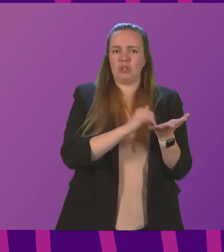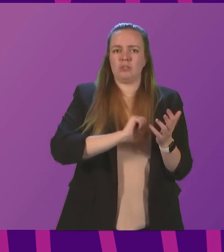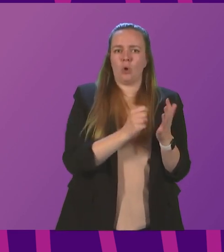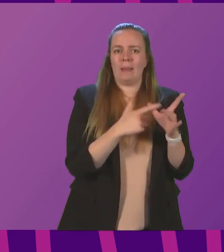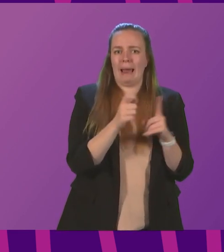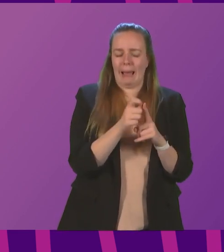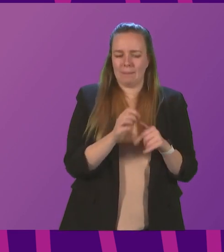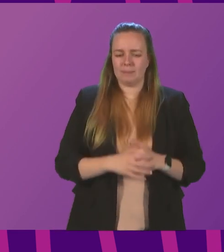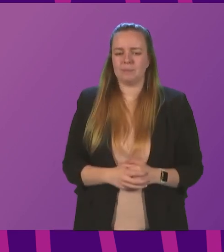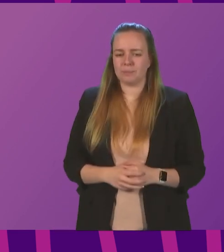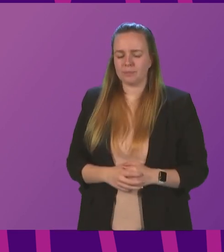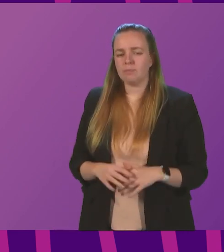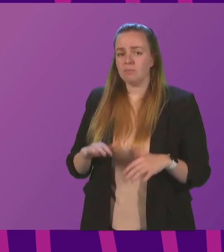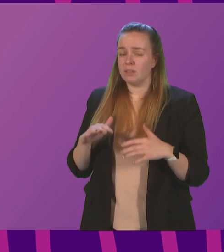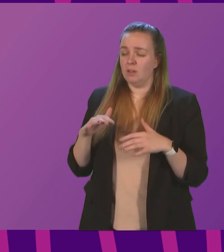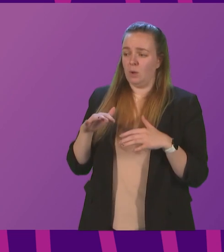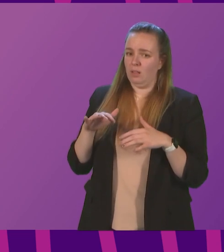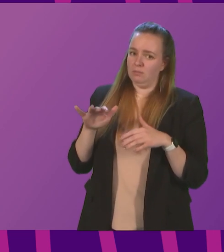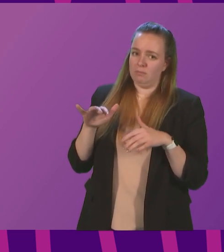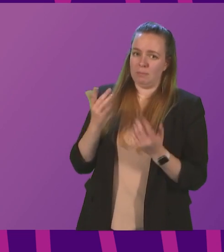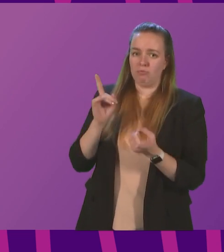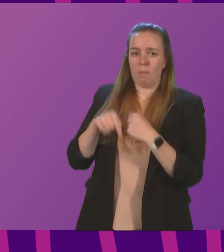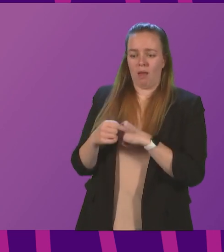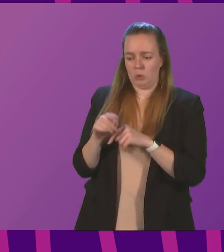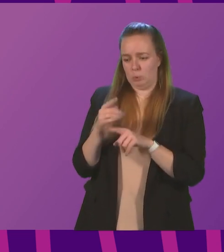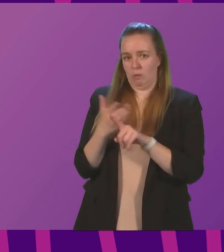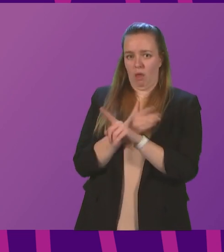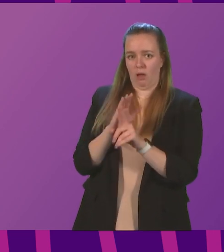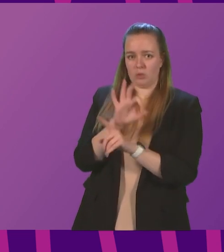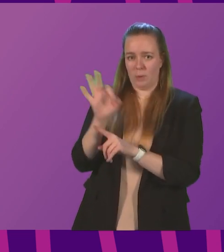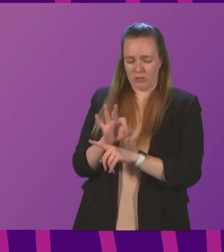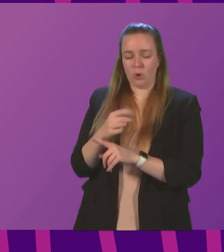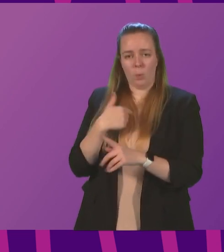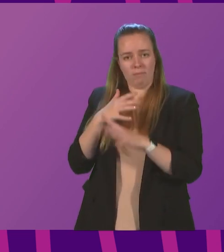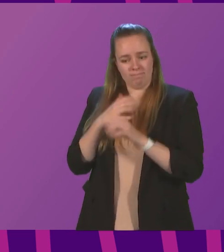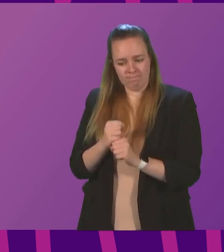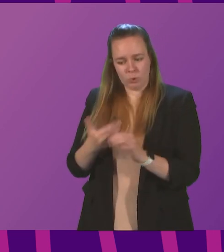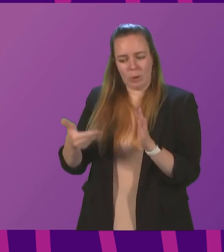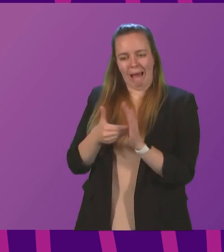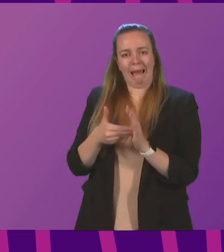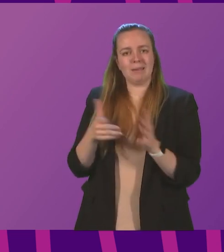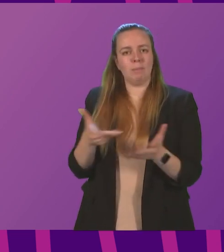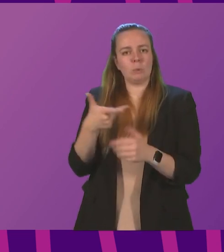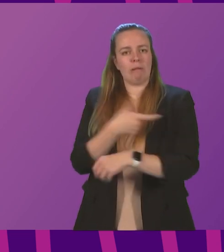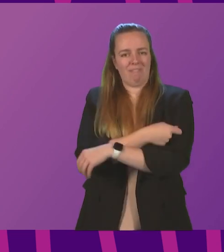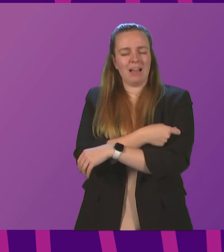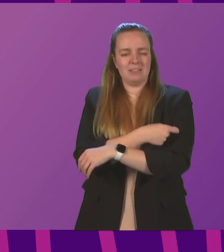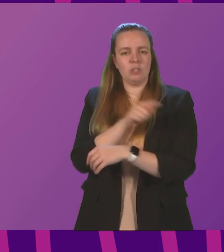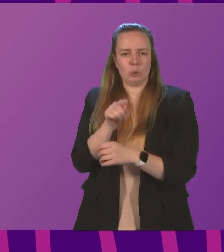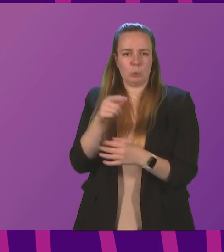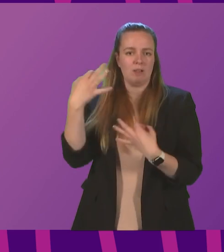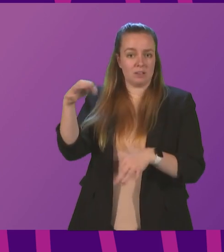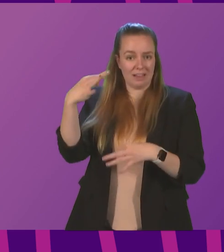Minister. Well, as I said in response to the previous question, we are committed to adding boosters to vaccine certificates, and we are